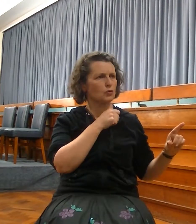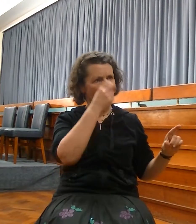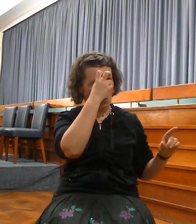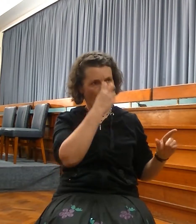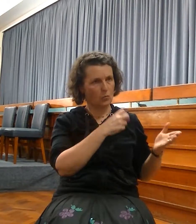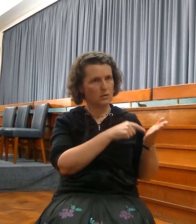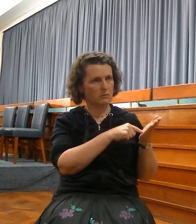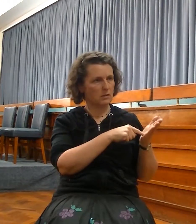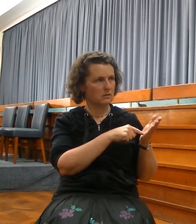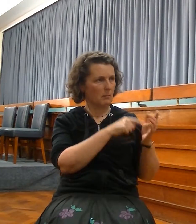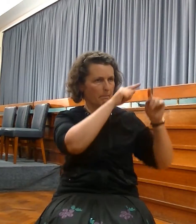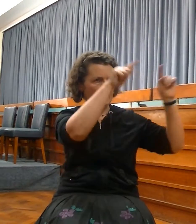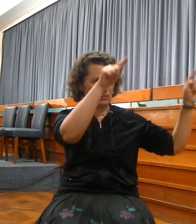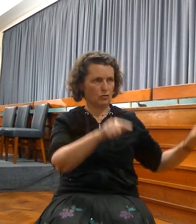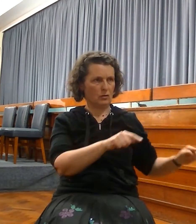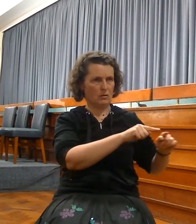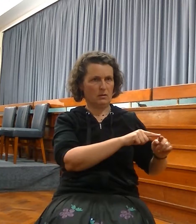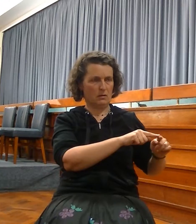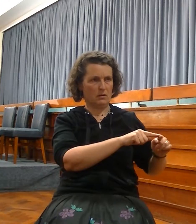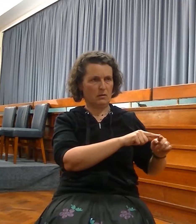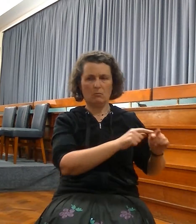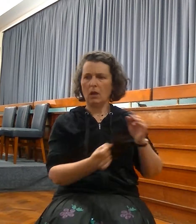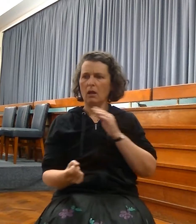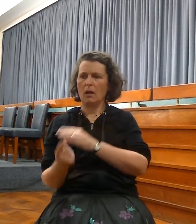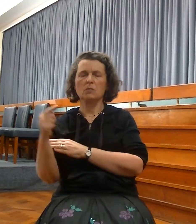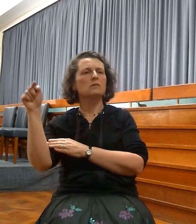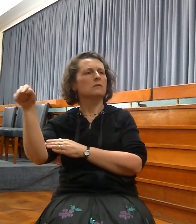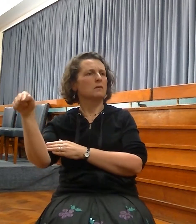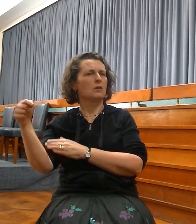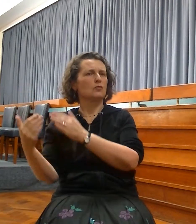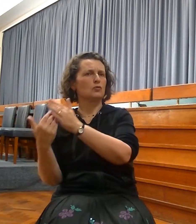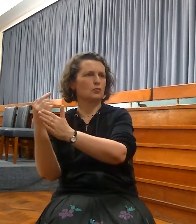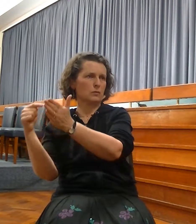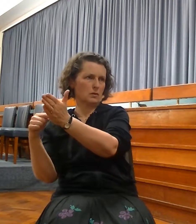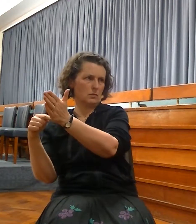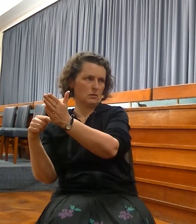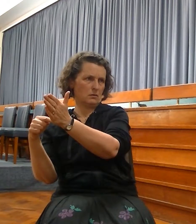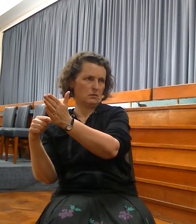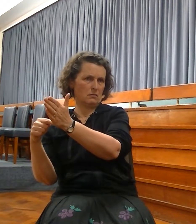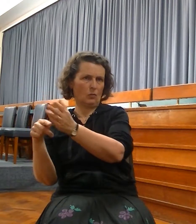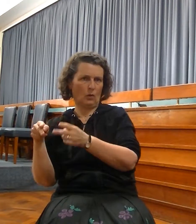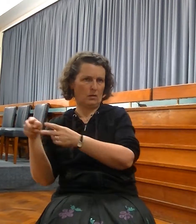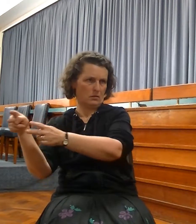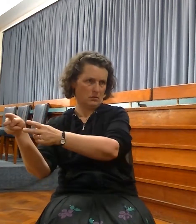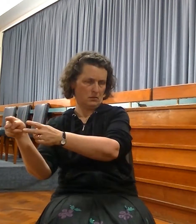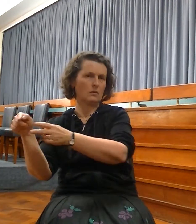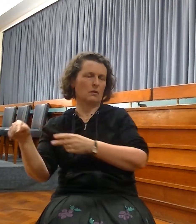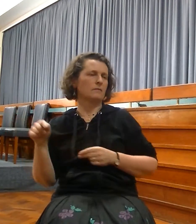even though it will be fulfilled in New Testament terms. For example, when a conflict